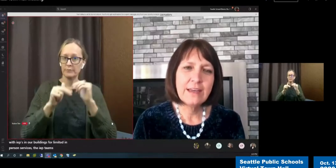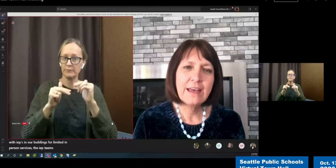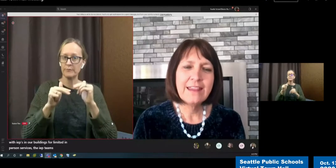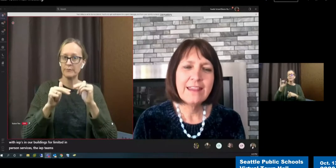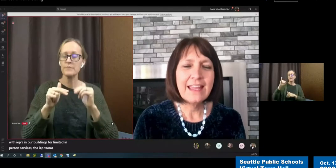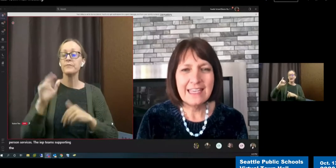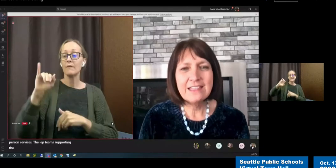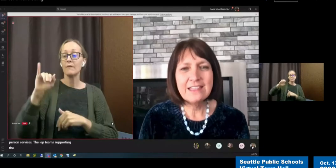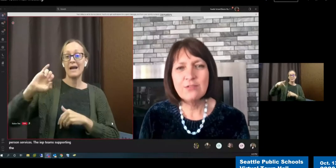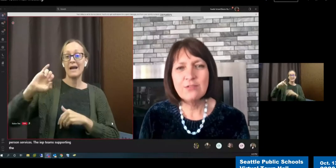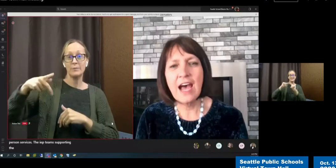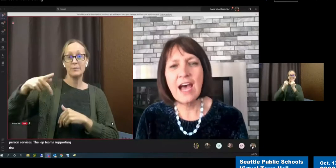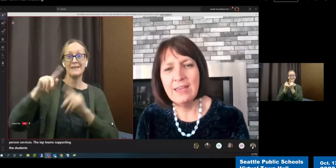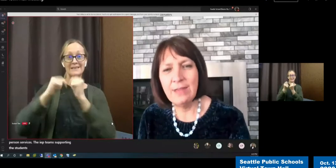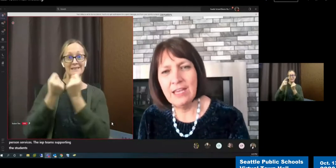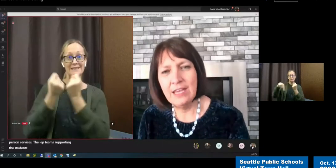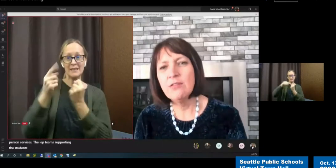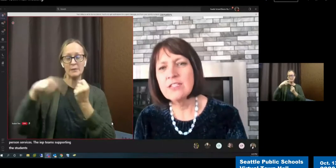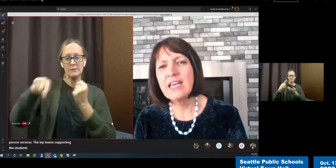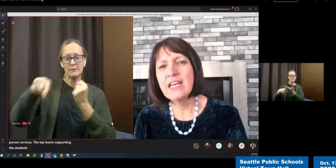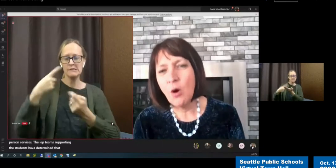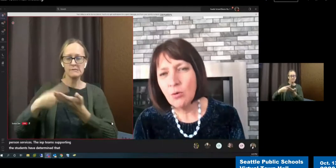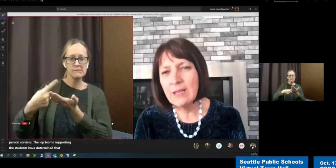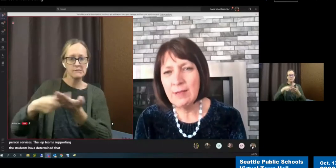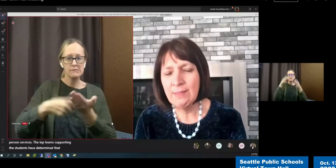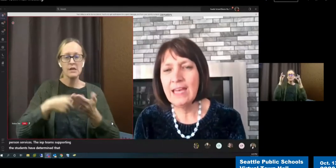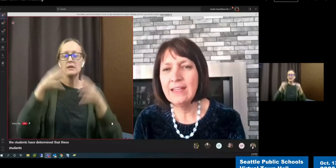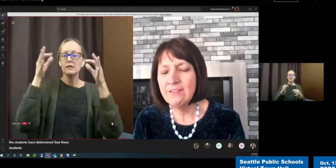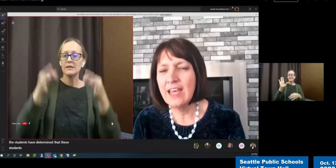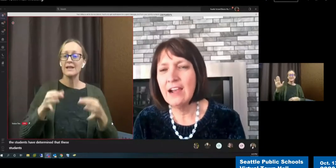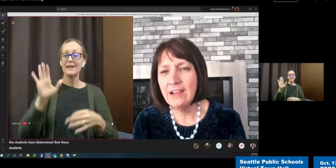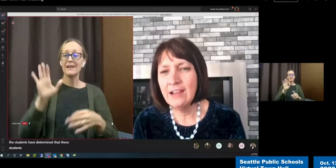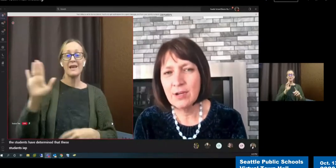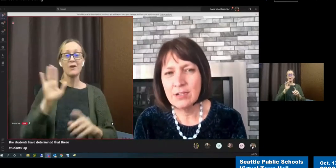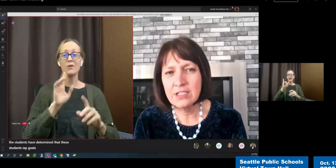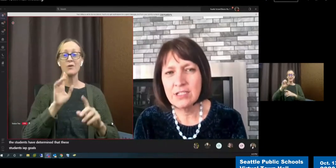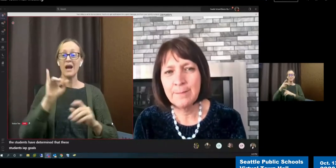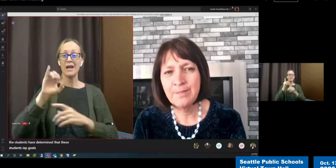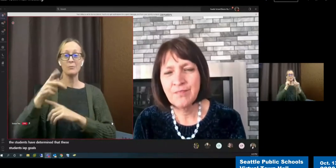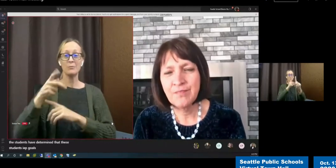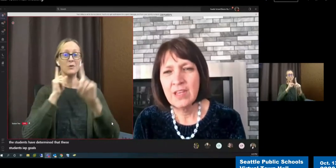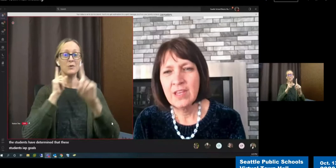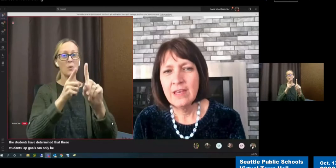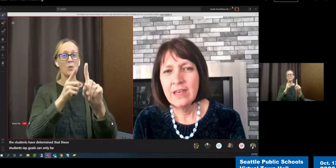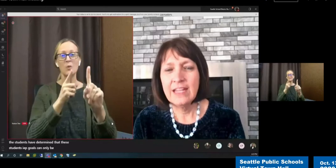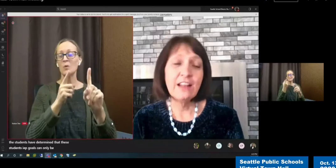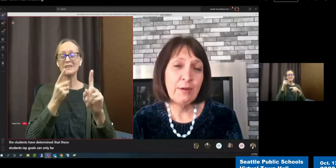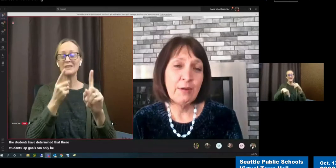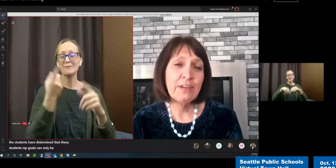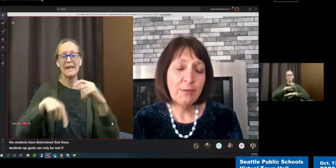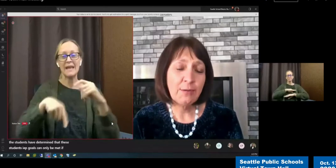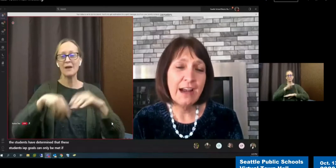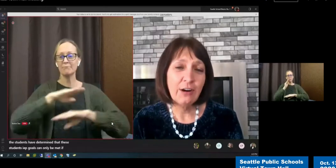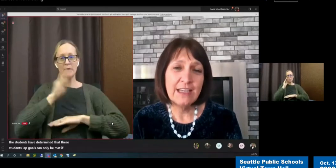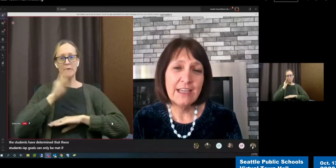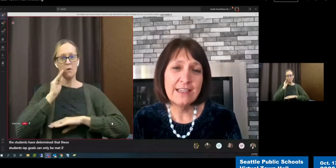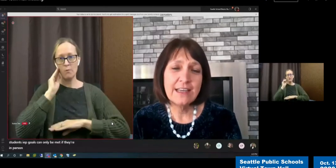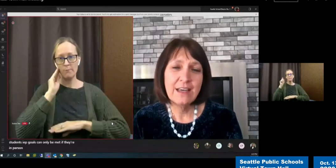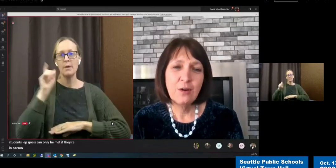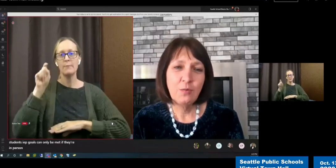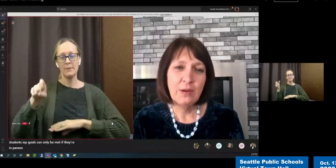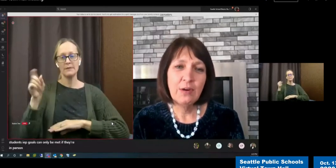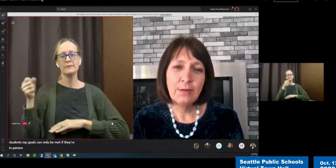that these students' IEP goals can only be met if they are in-person. In alignment with our priorities,